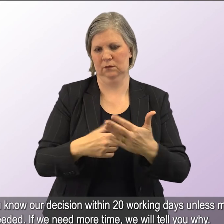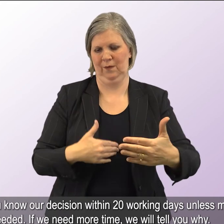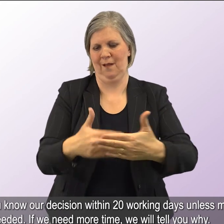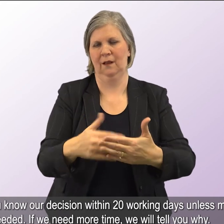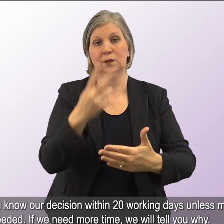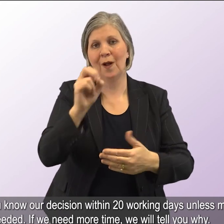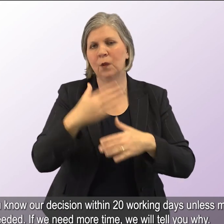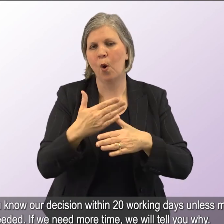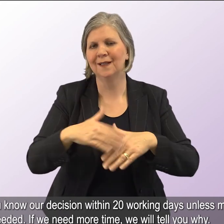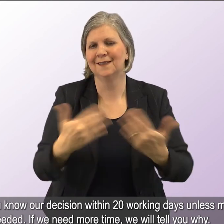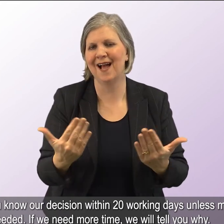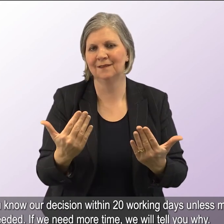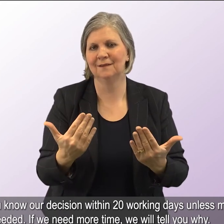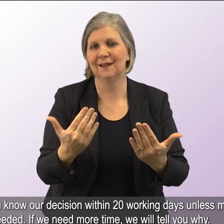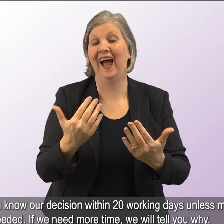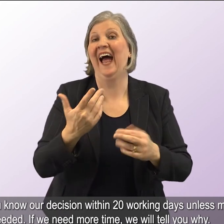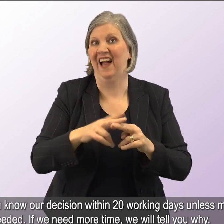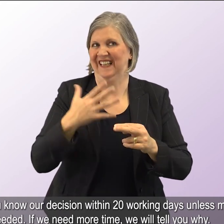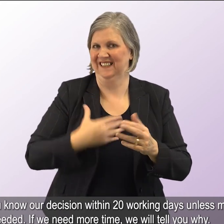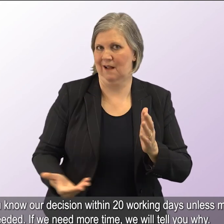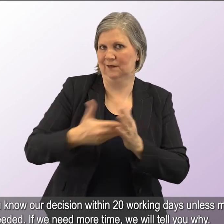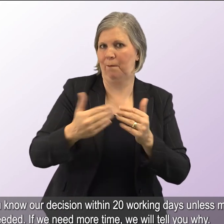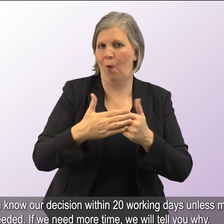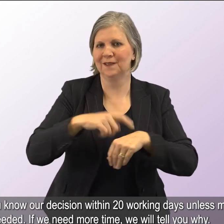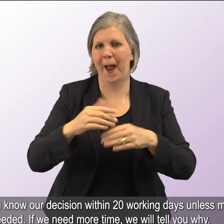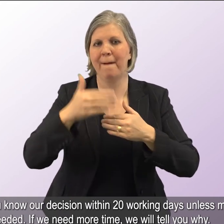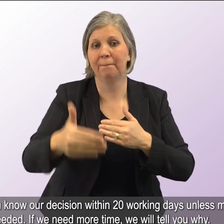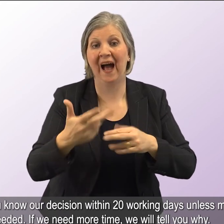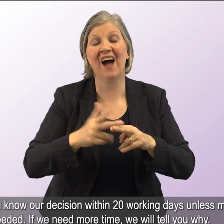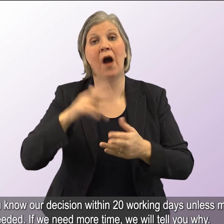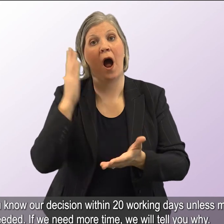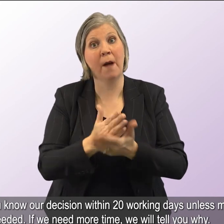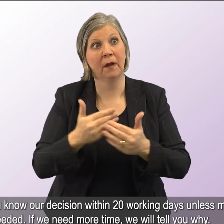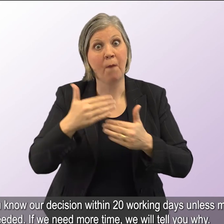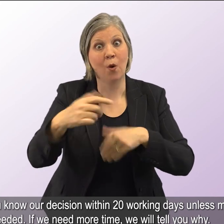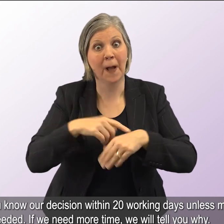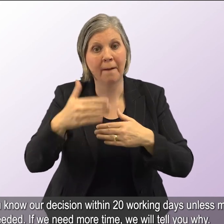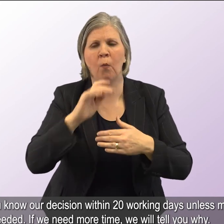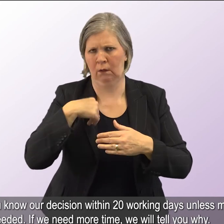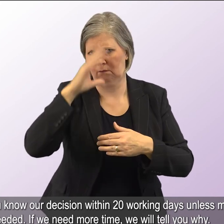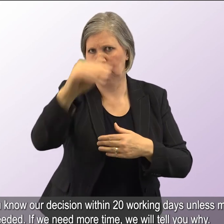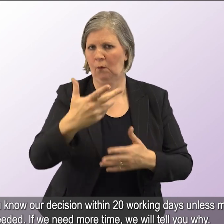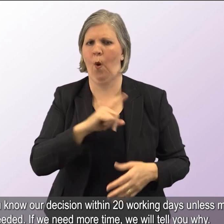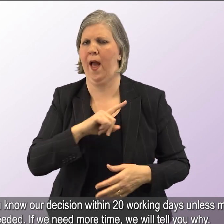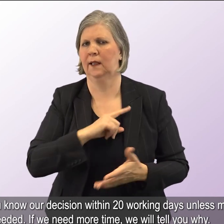We will let you know our decision within 20 working days unless more time is needed. If we need more time, we will tell you why.